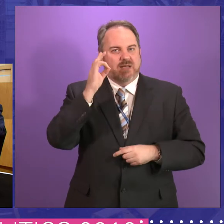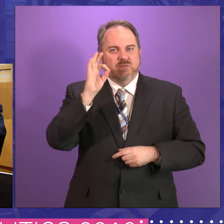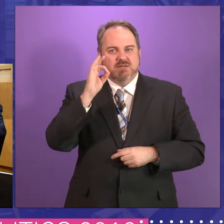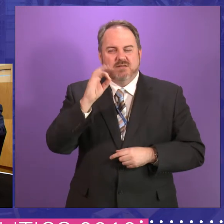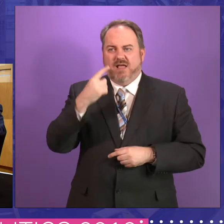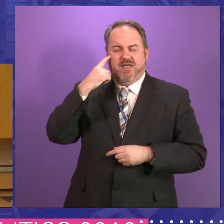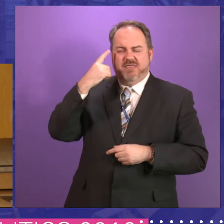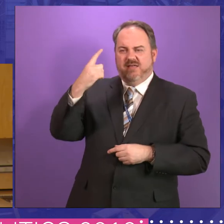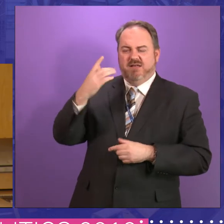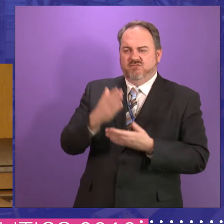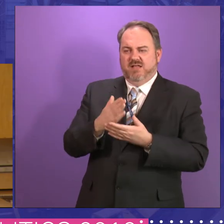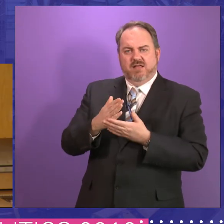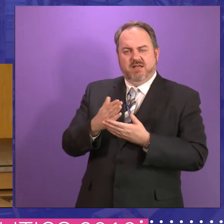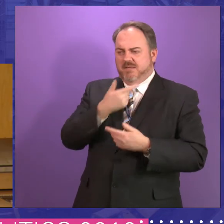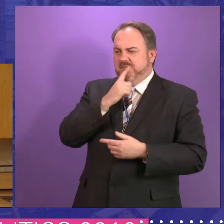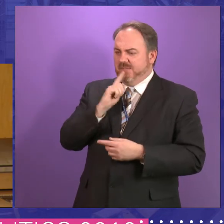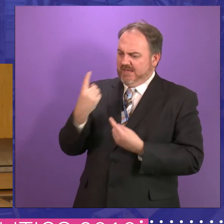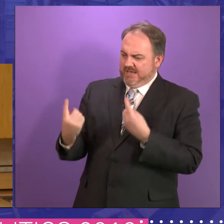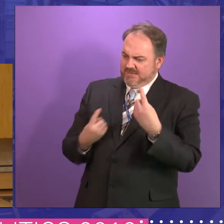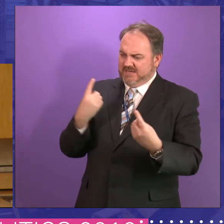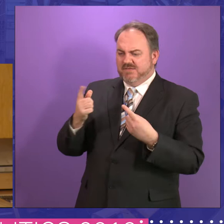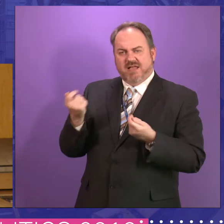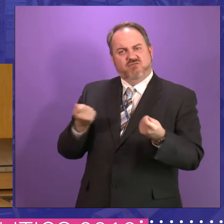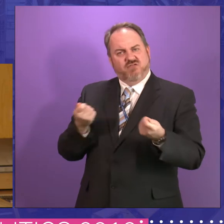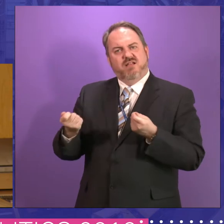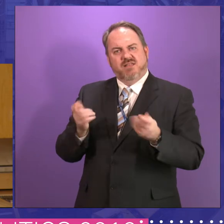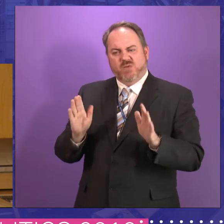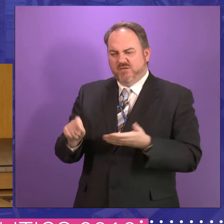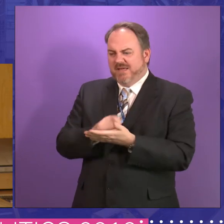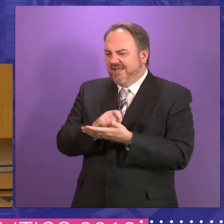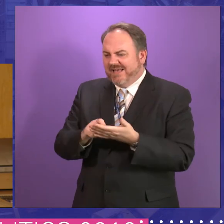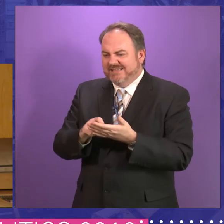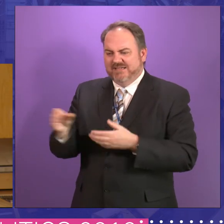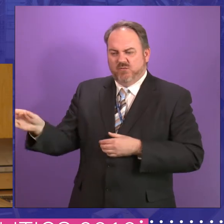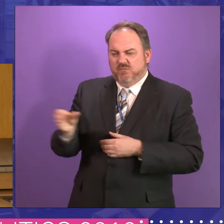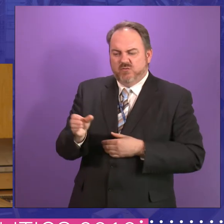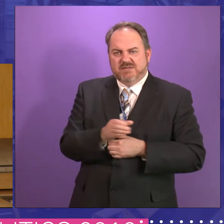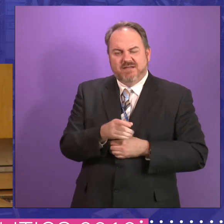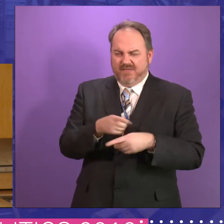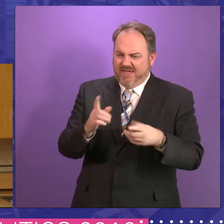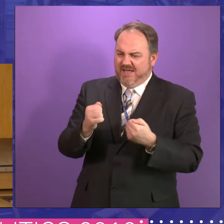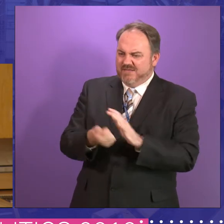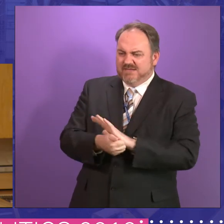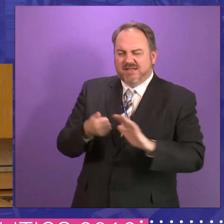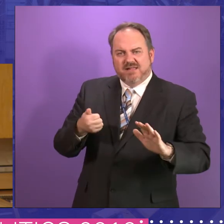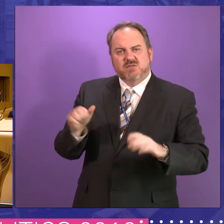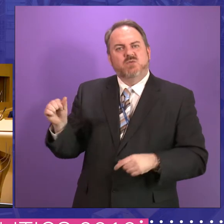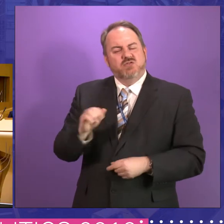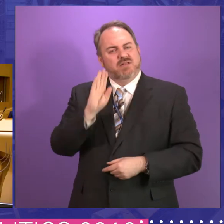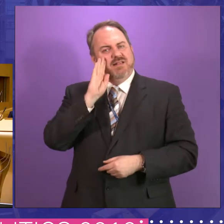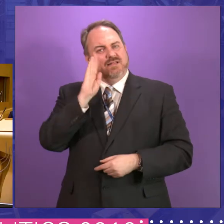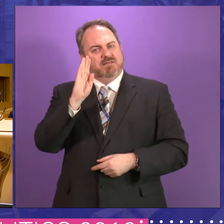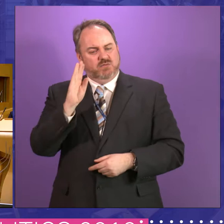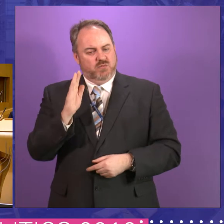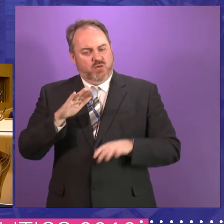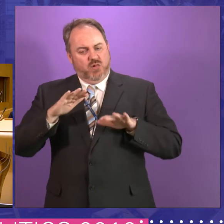people capable of running communities and running schools that don't need to be elected or participating. And unless we take seriously local government,